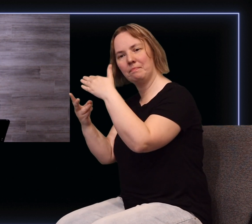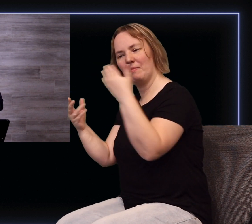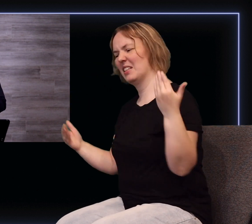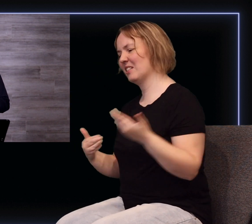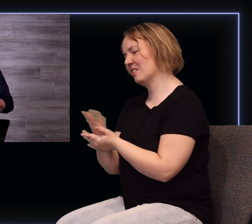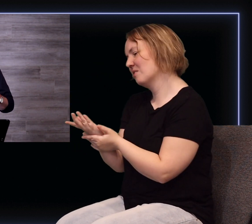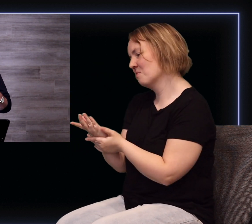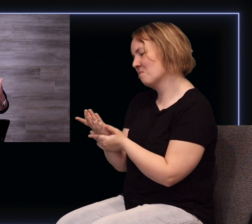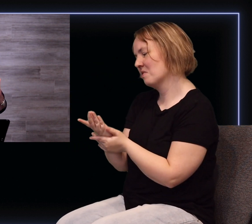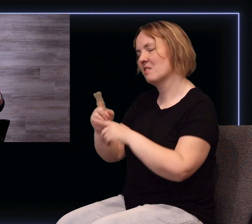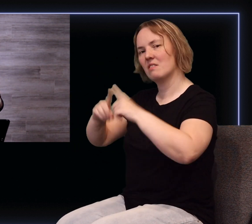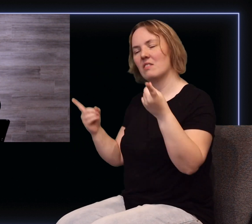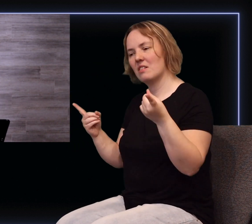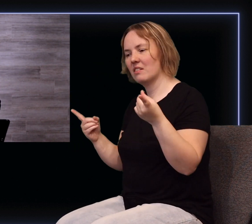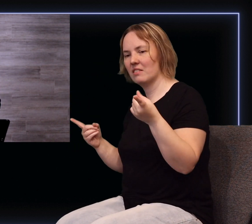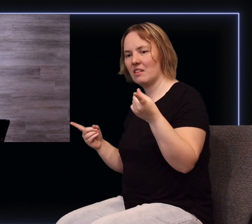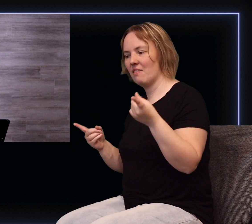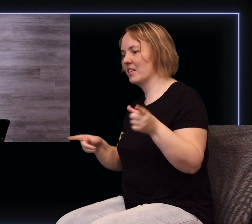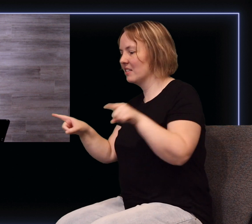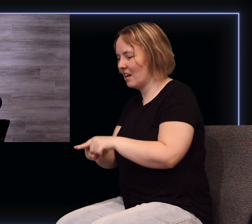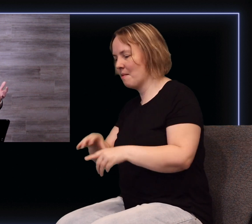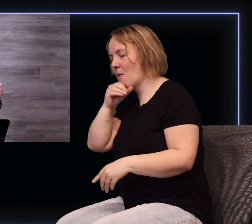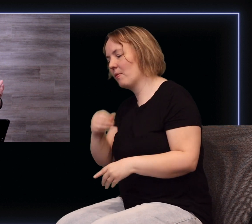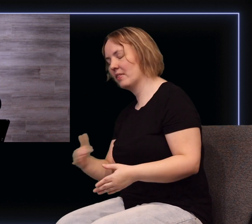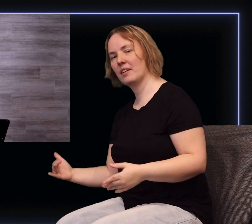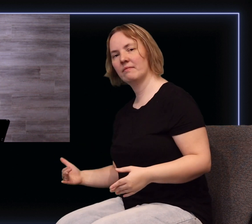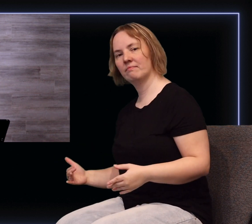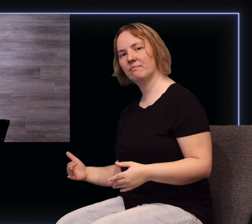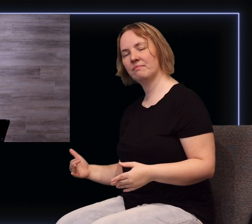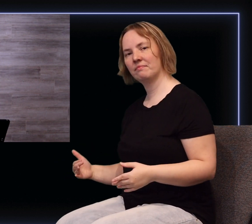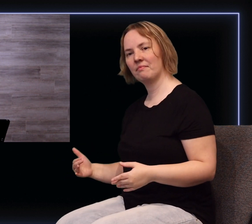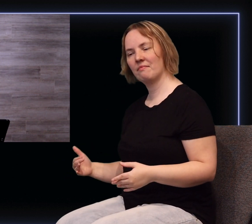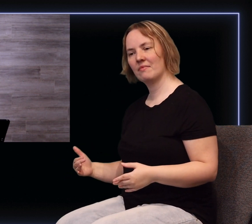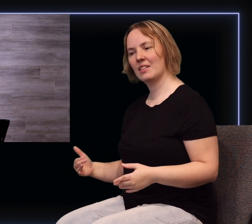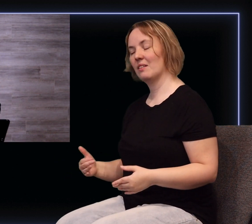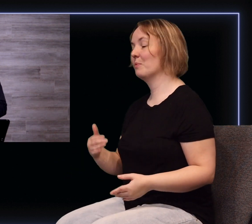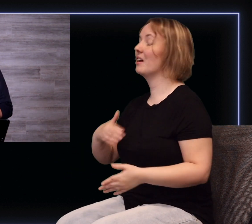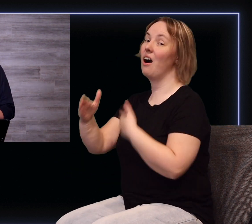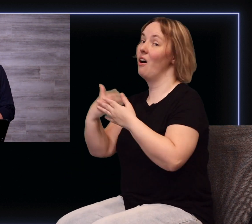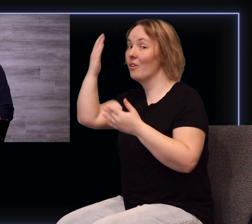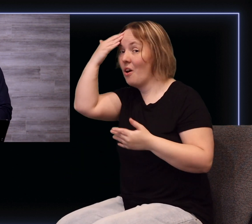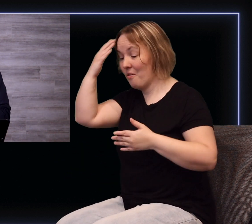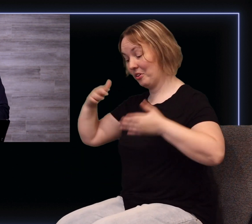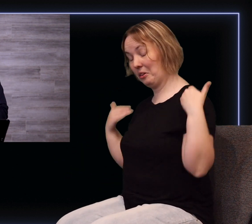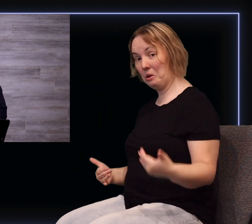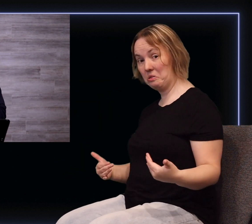It's just new variations on the same old thing for any of us who've lived any period of time. In fact, we all know very well that if your